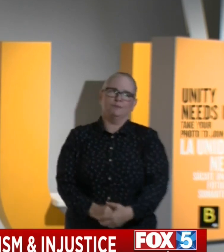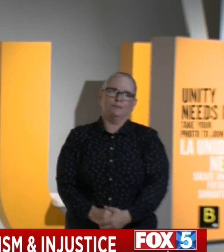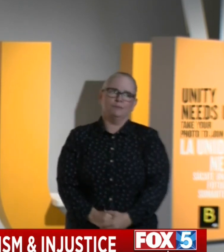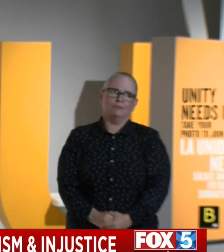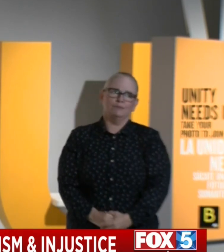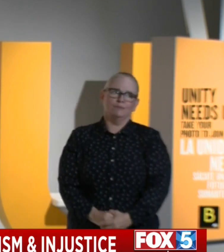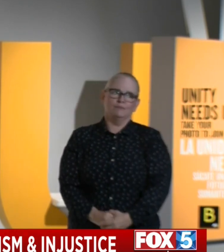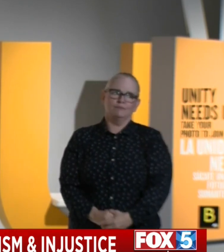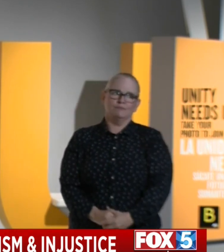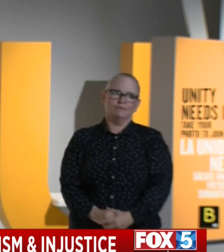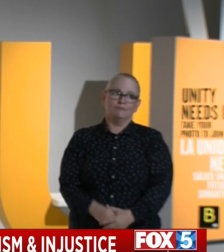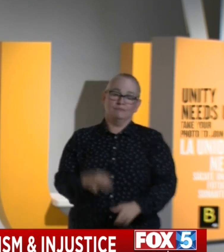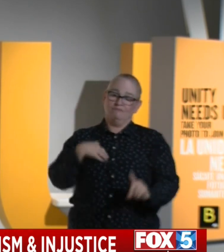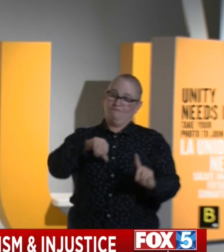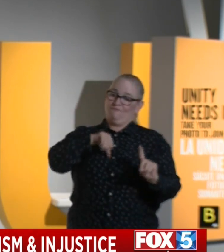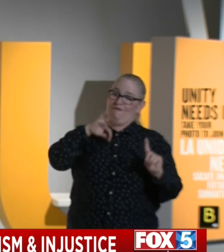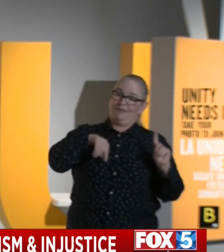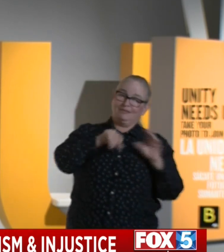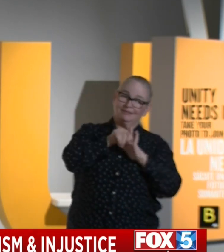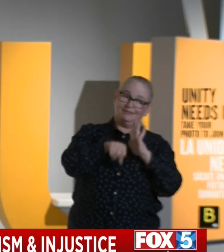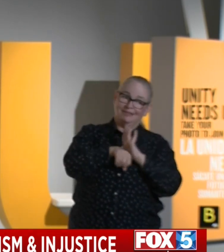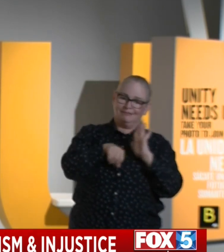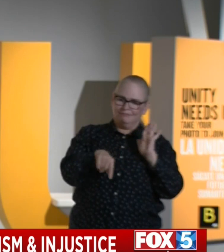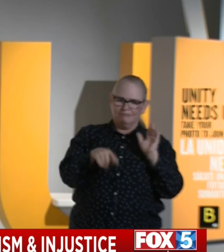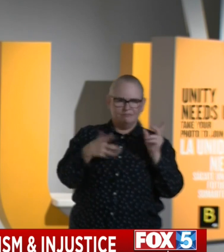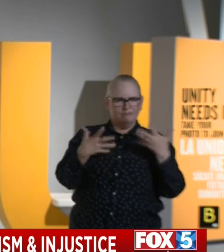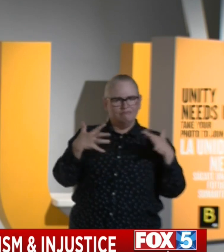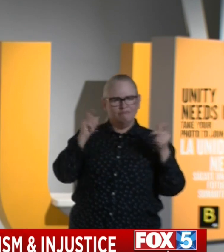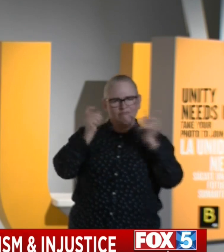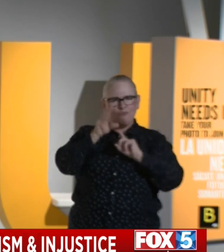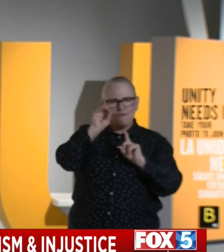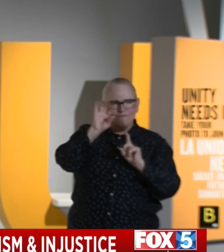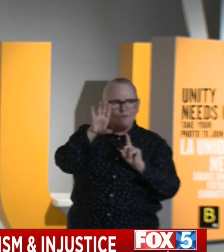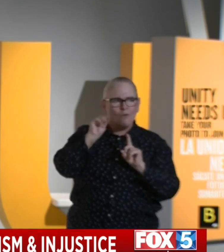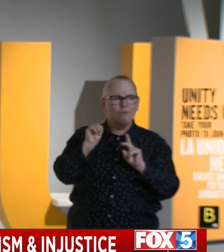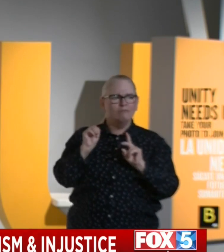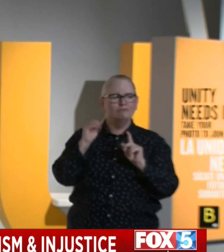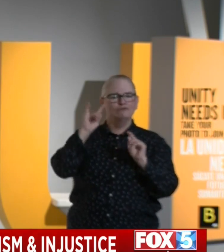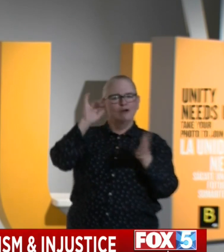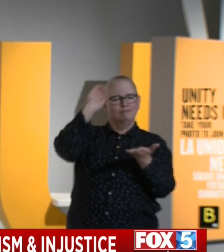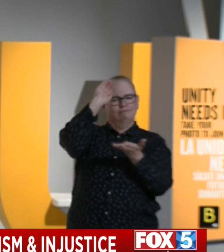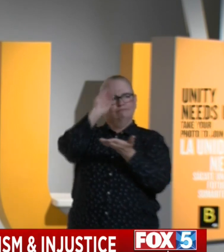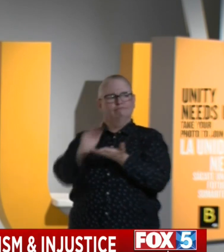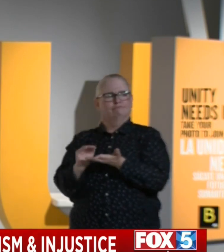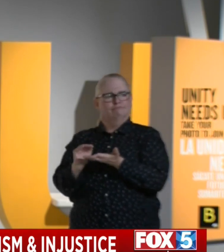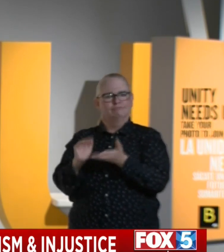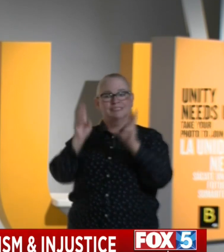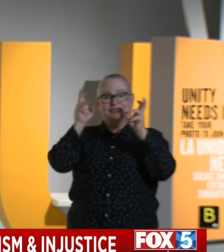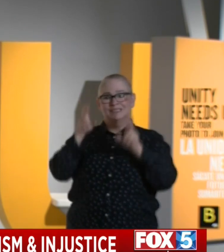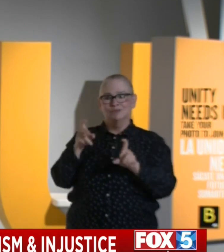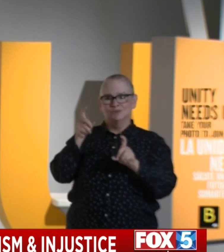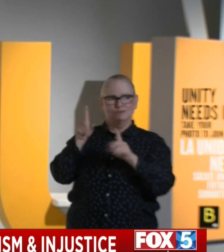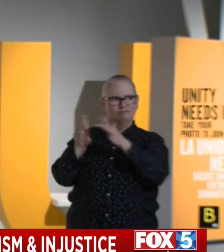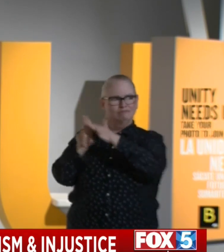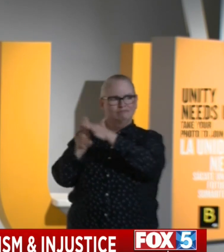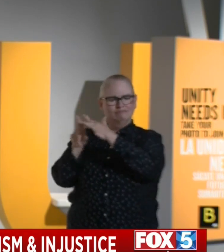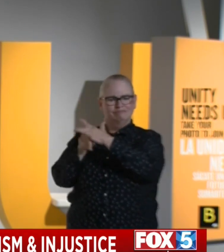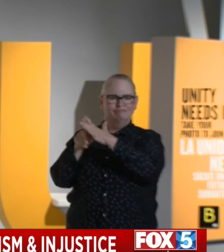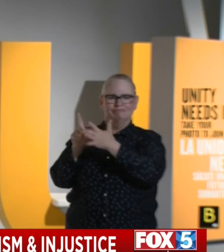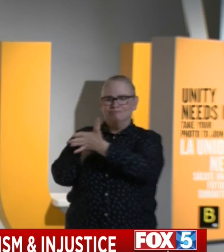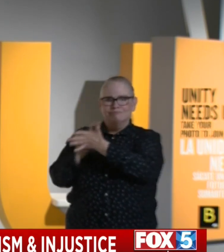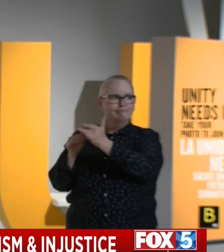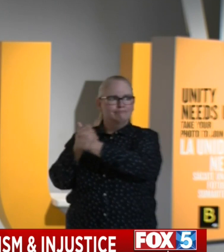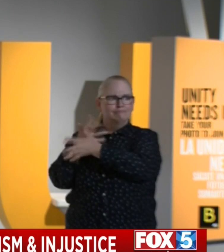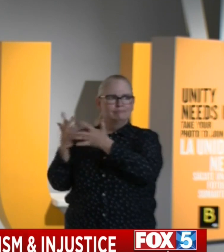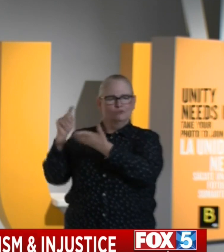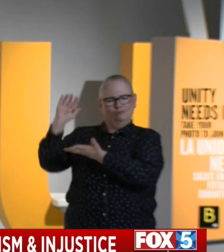that goes beyond just the issue of implicit bias and deescalation. It goes beyond just the issues of deadly use of force. We're very